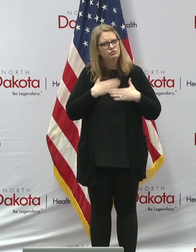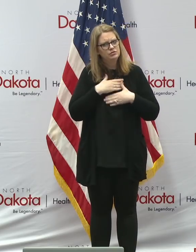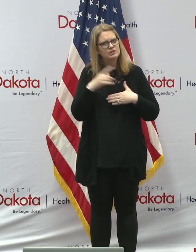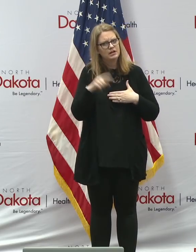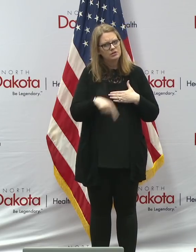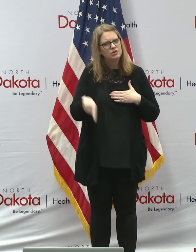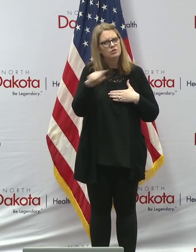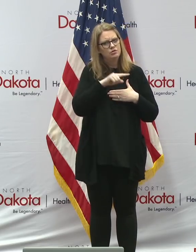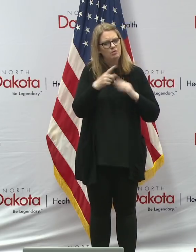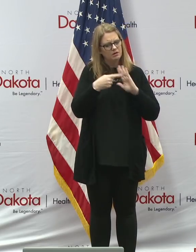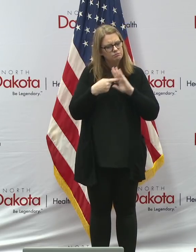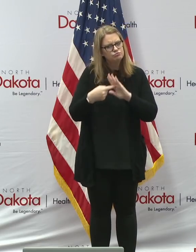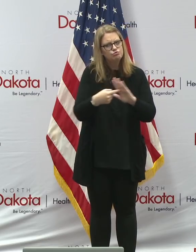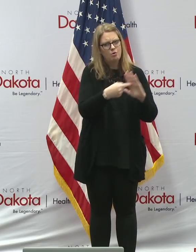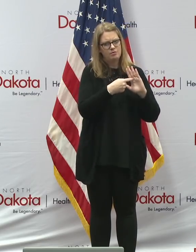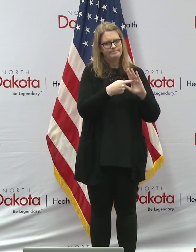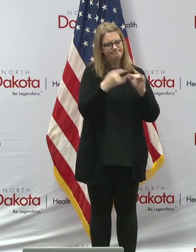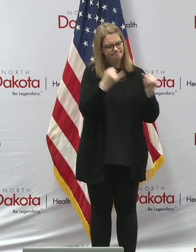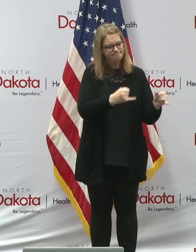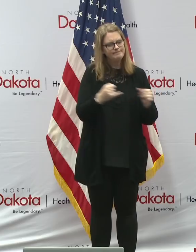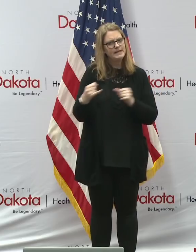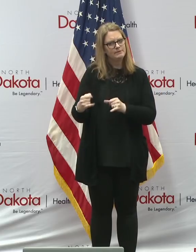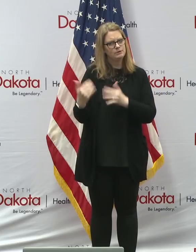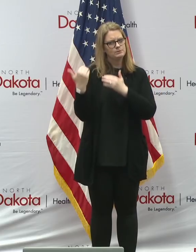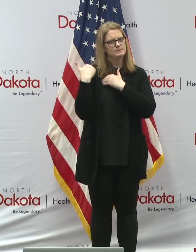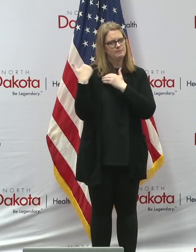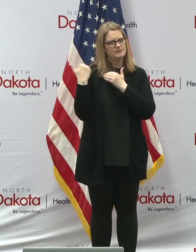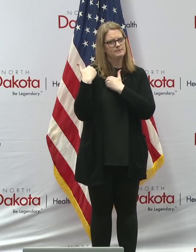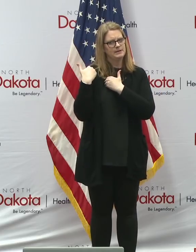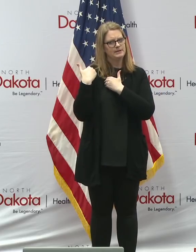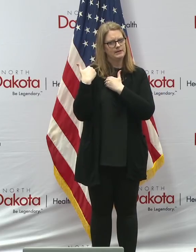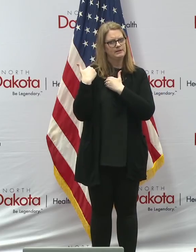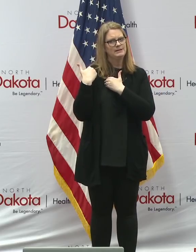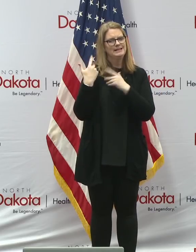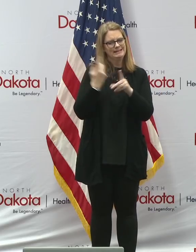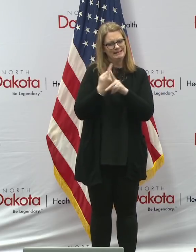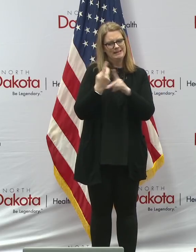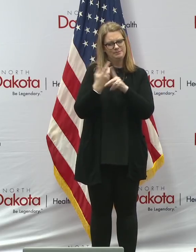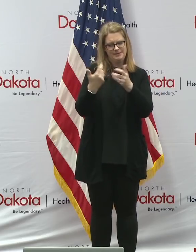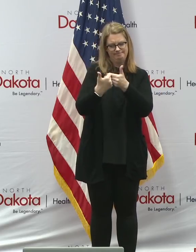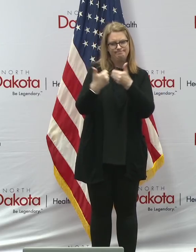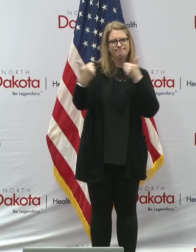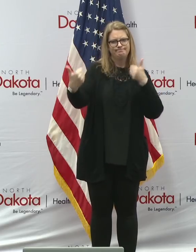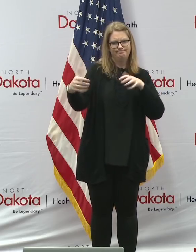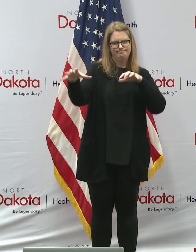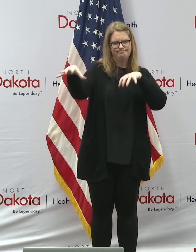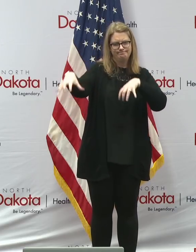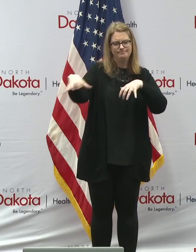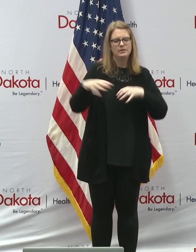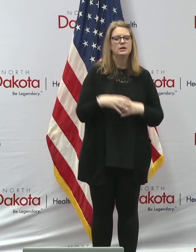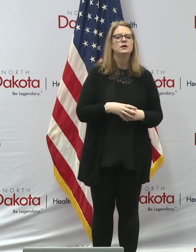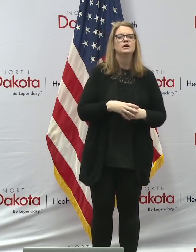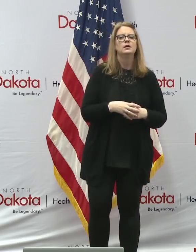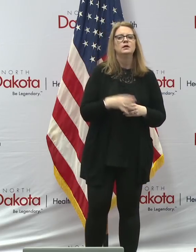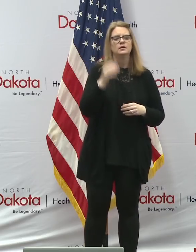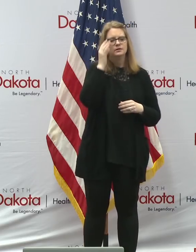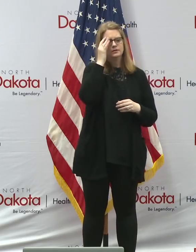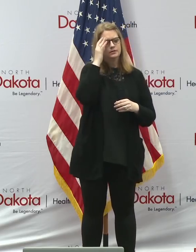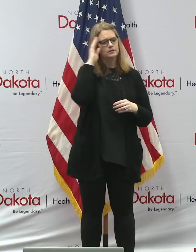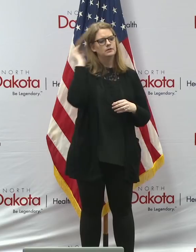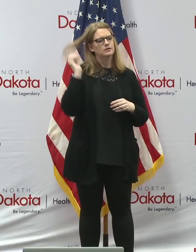that individual responsibility among families, particularly across generations. We also know that there,